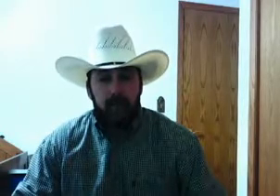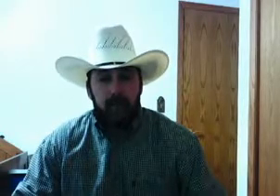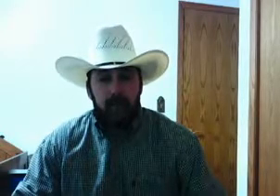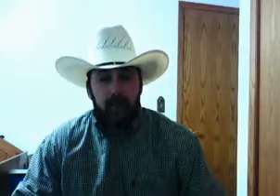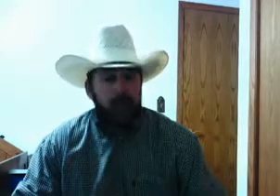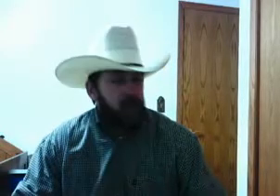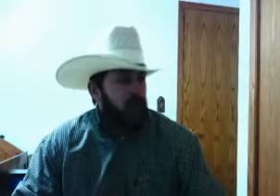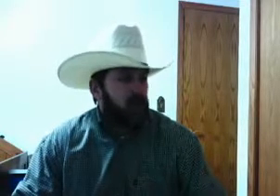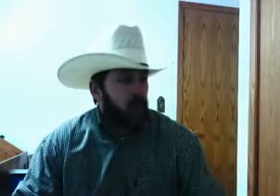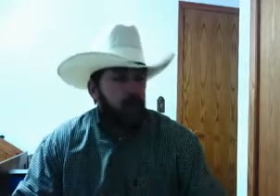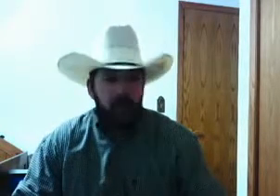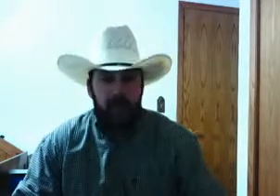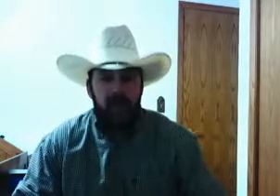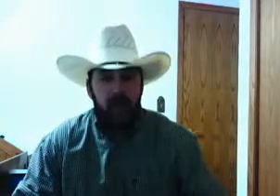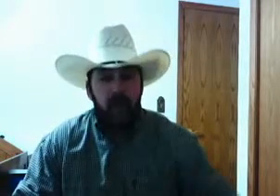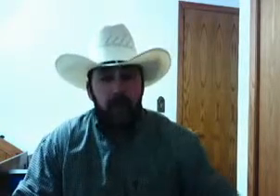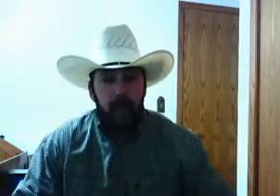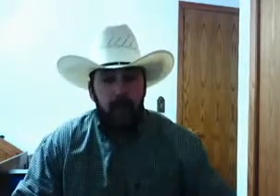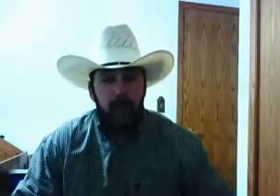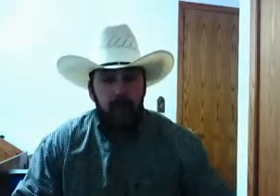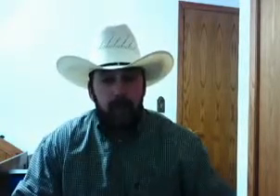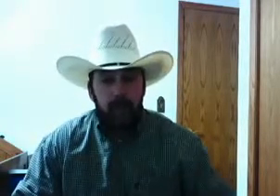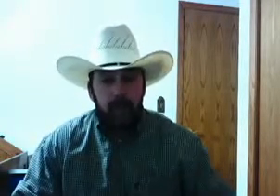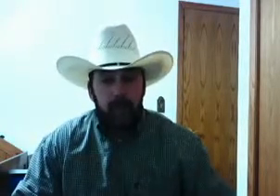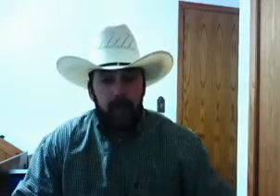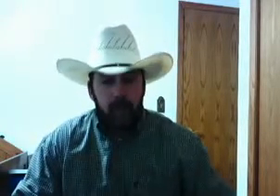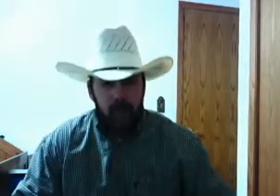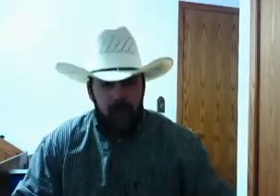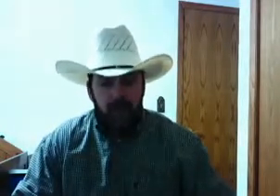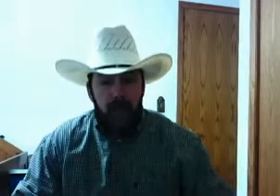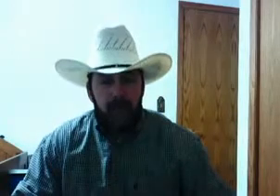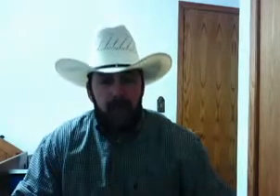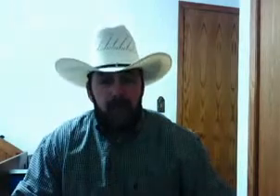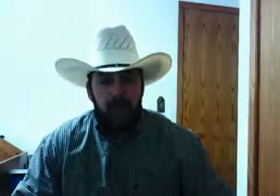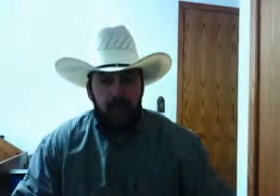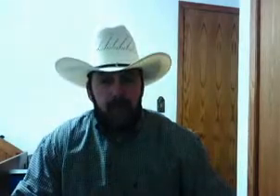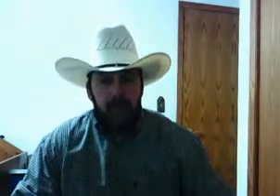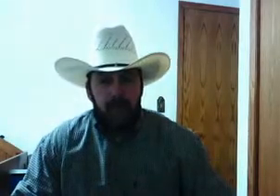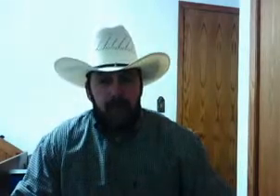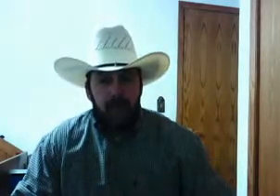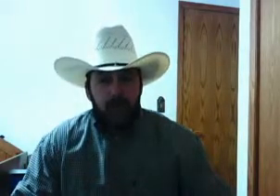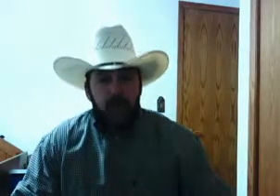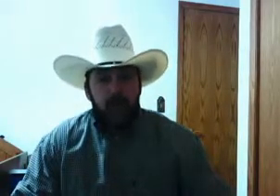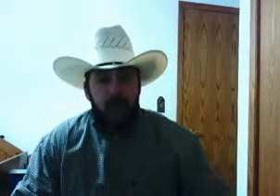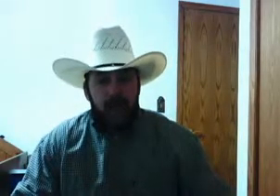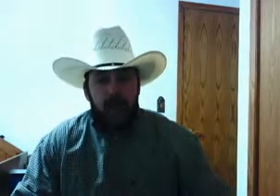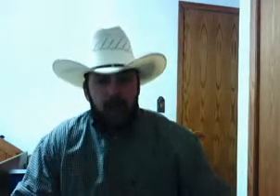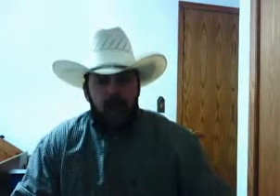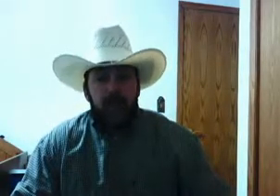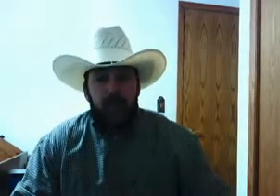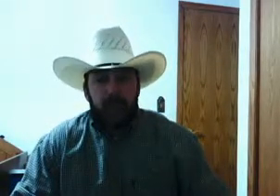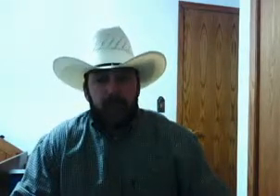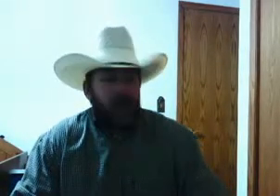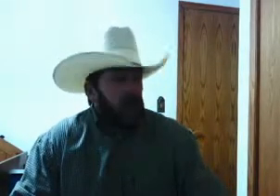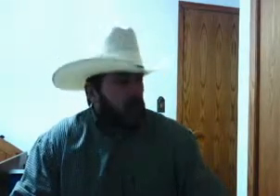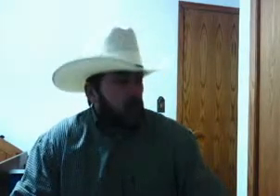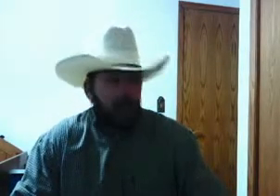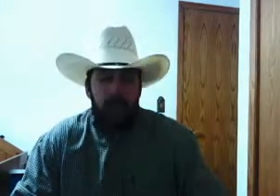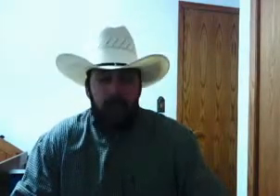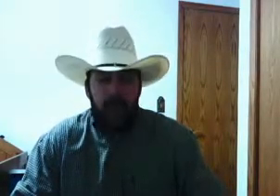Because I'd have tore their tail up. You understand me? Their butt wouldn't have held shut because I'd have tore it up with a belt.